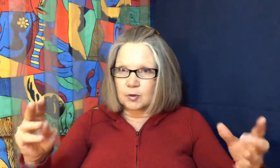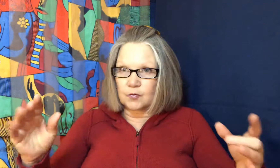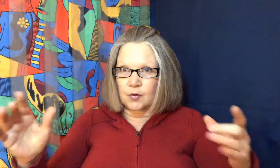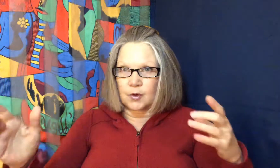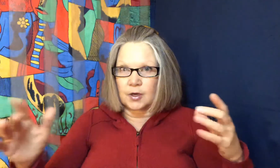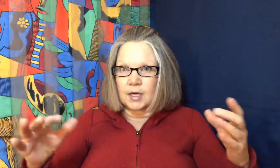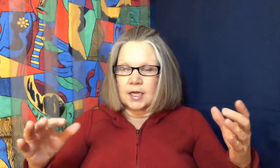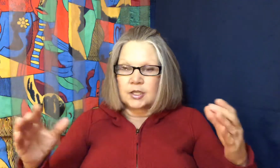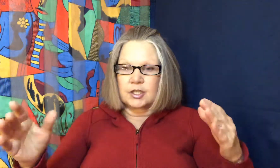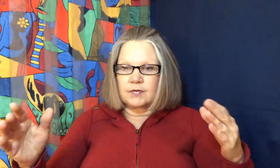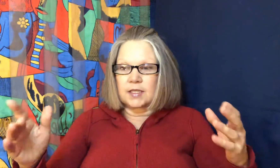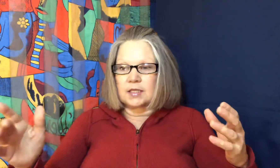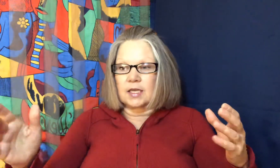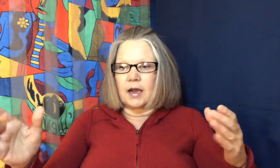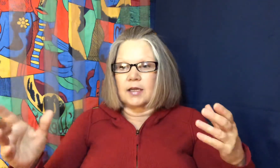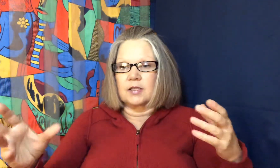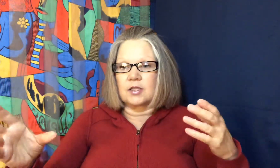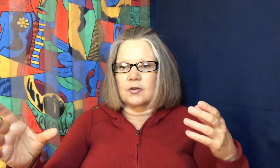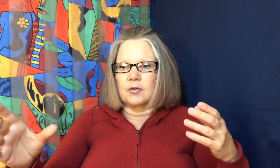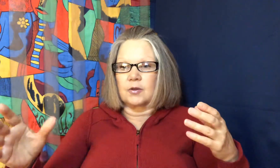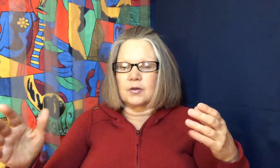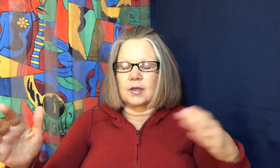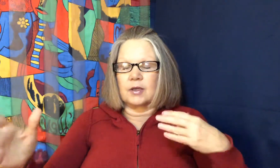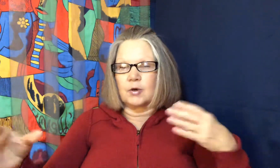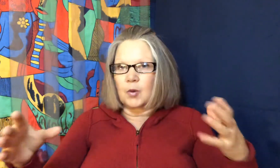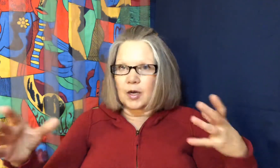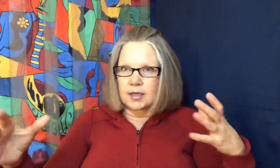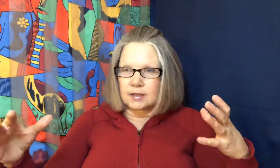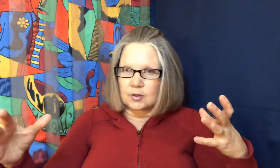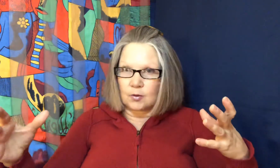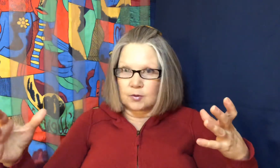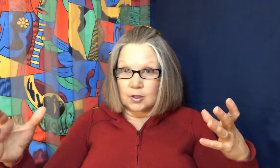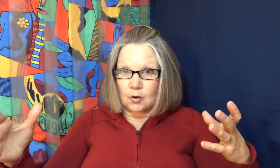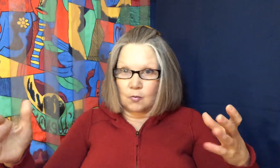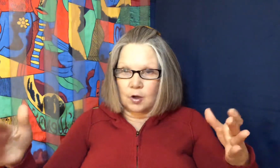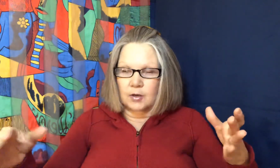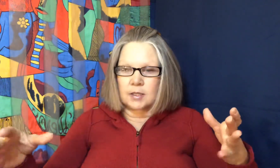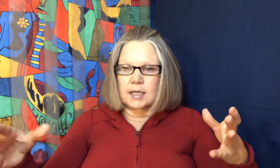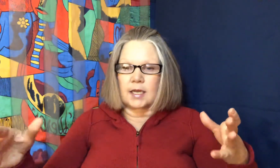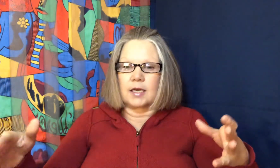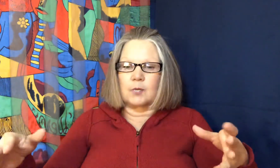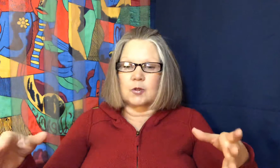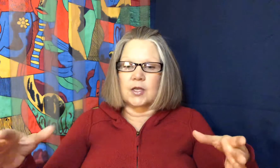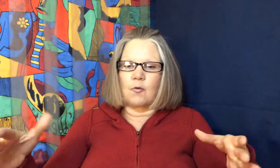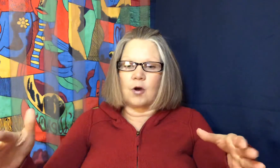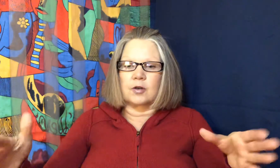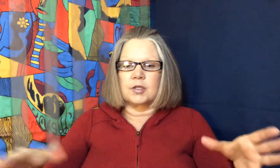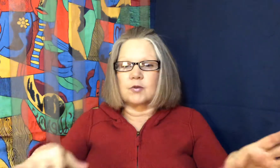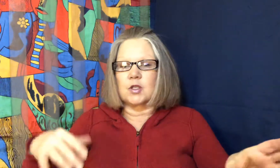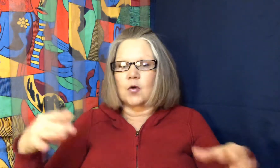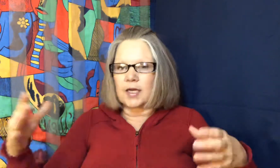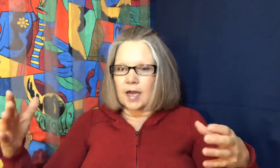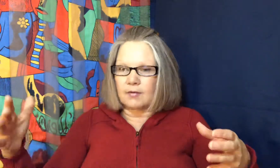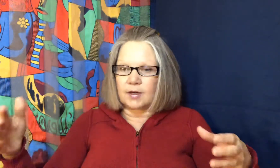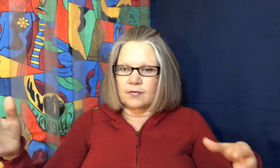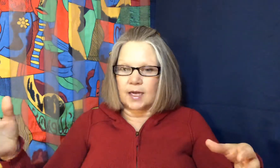for shifting the tide so in your body is almost all water it's like 80% water so it's going to have an effect